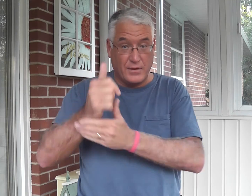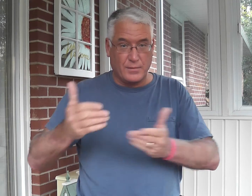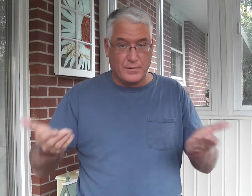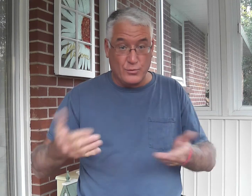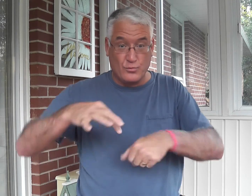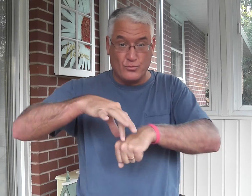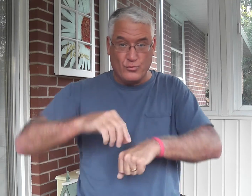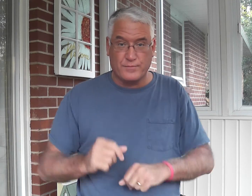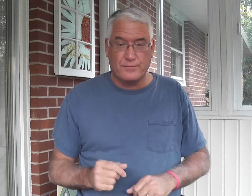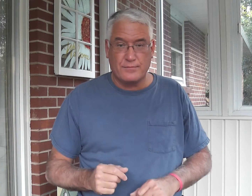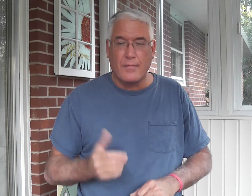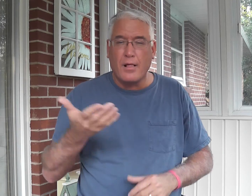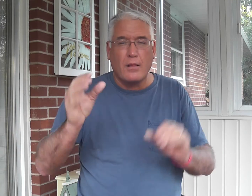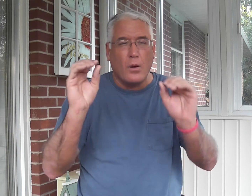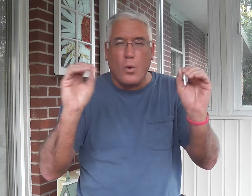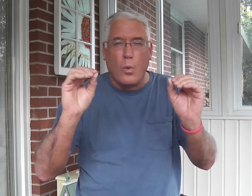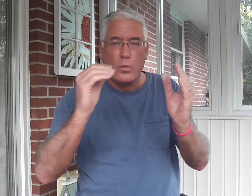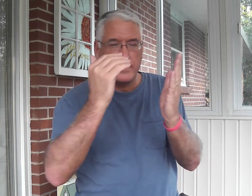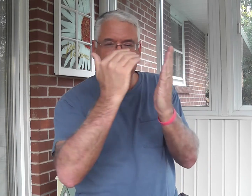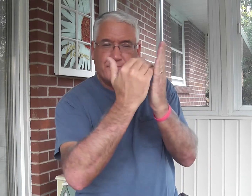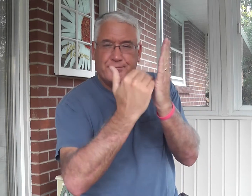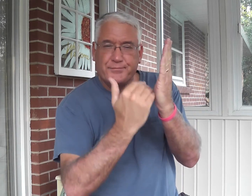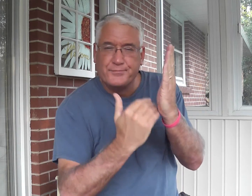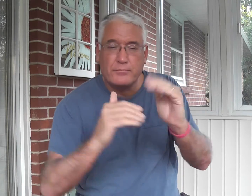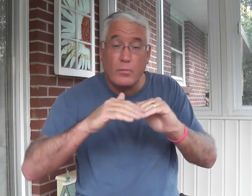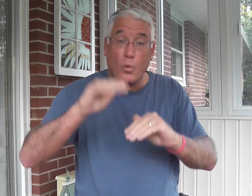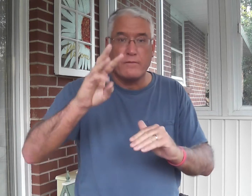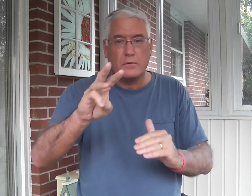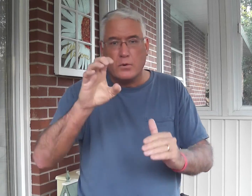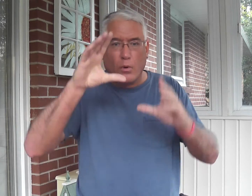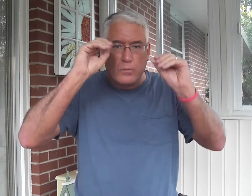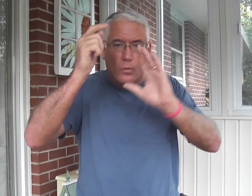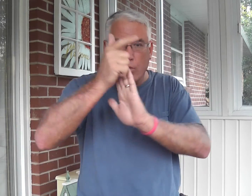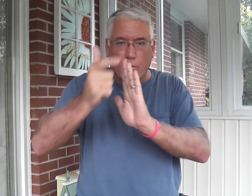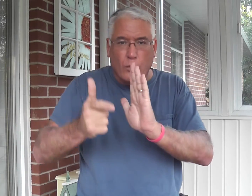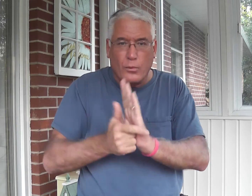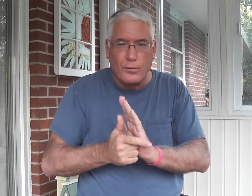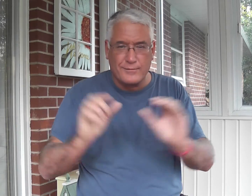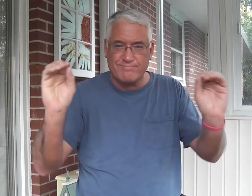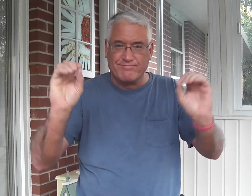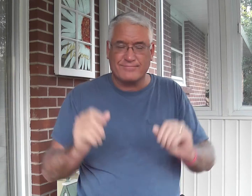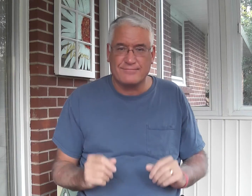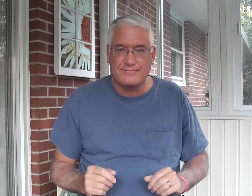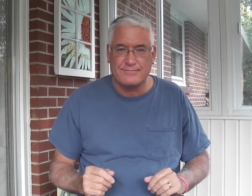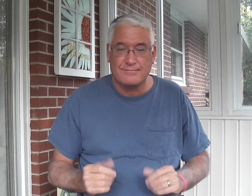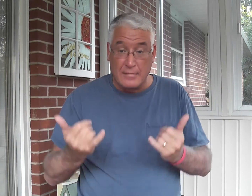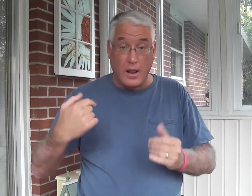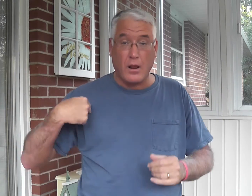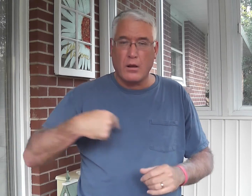Now at the time of Abraham, when he was on earth, there was no list of laws, no Mosaic laws.